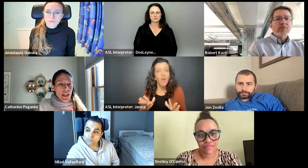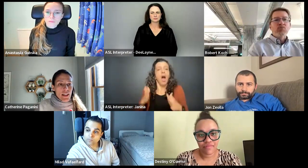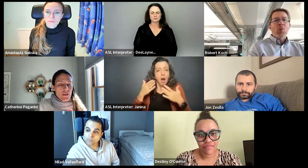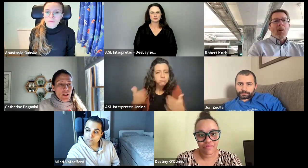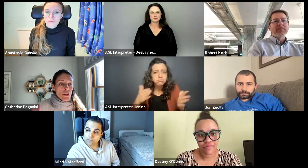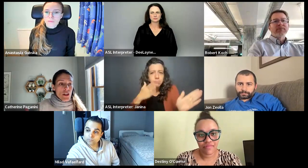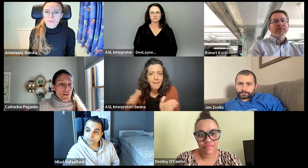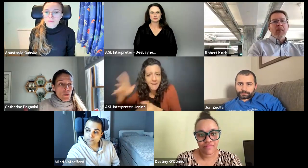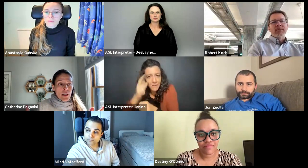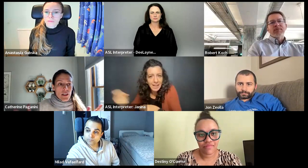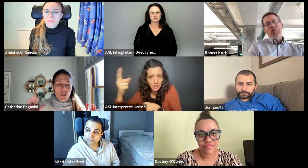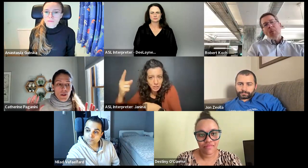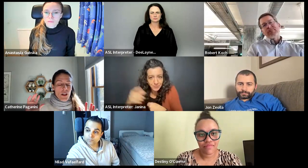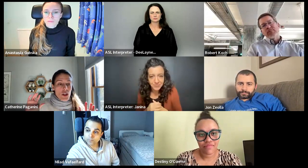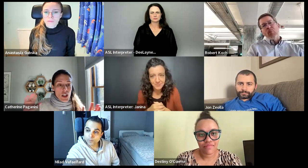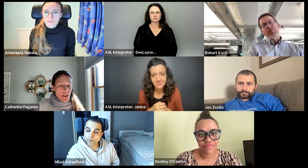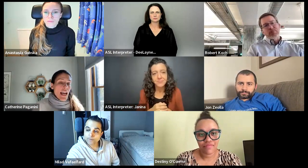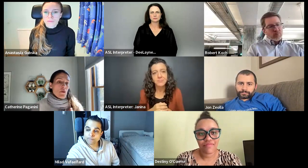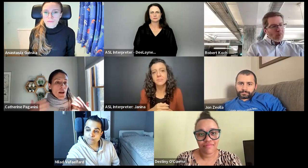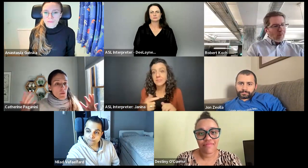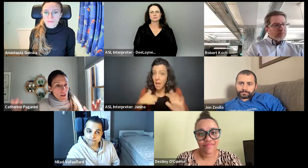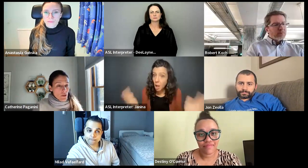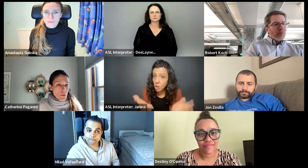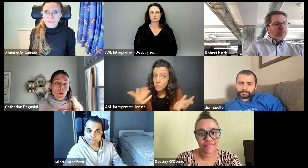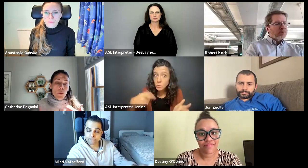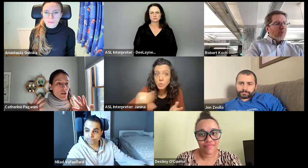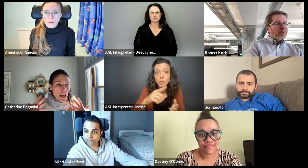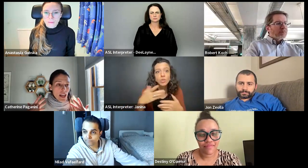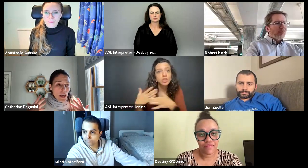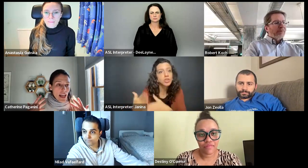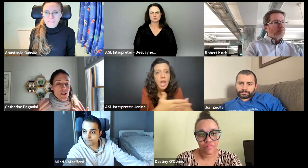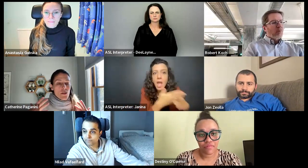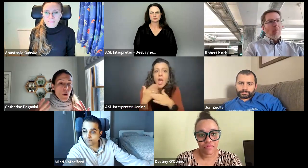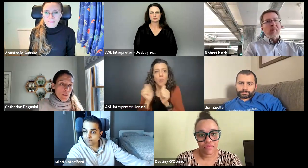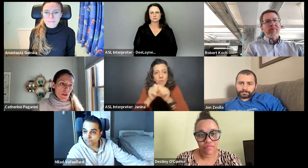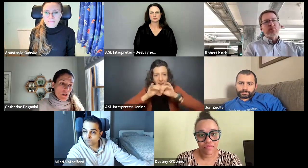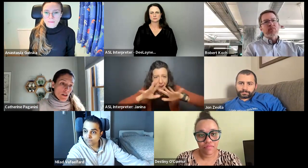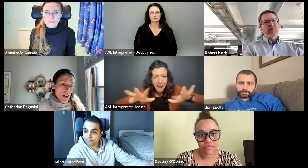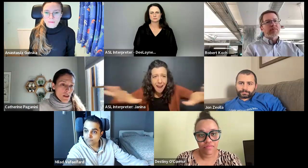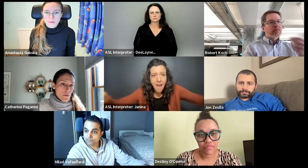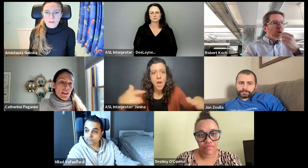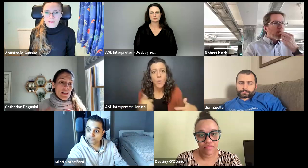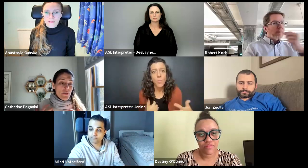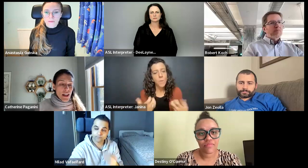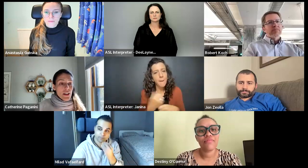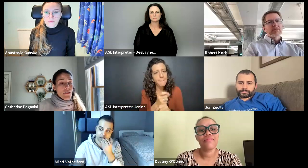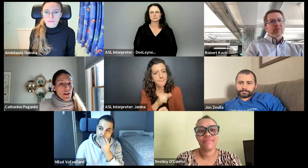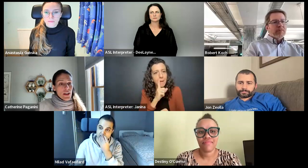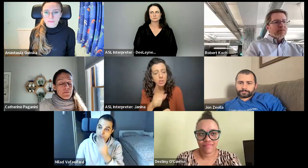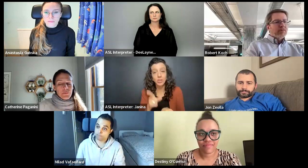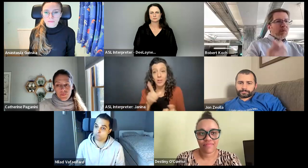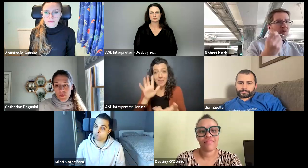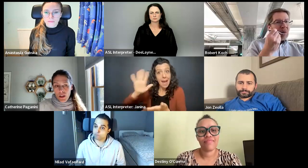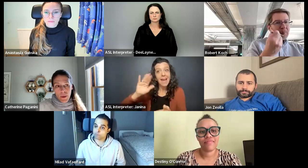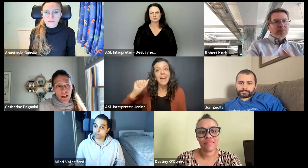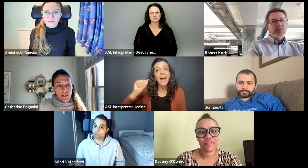would really kind of encourage everyone to share the abstract with everyone. We want it to be as well-positioned as possible. It is a very,